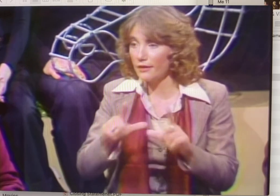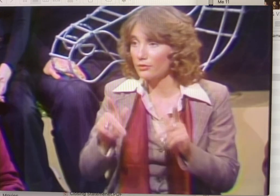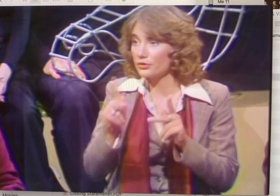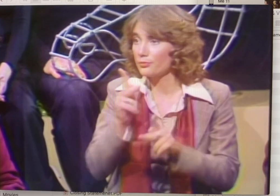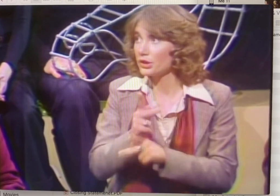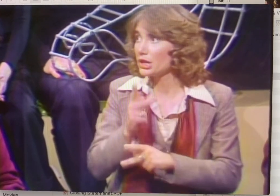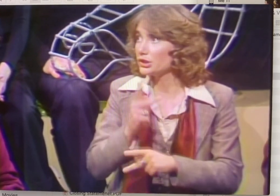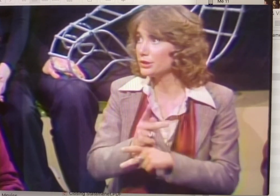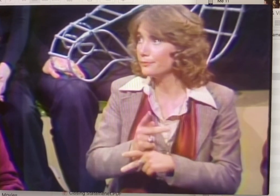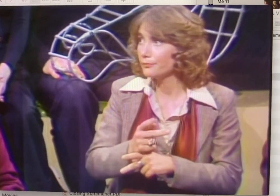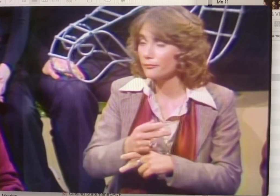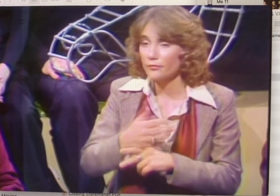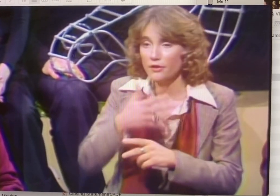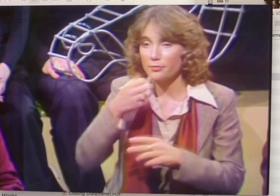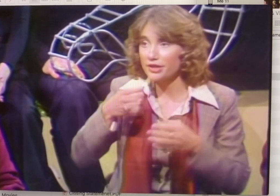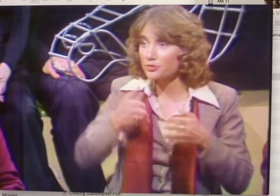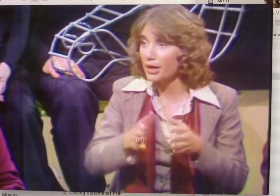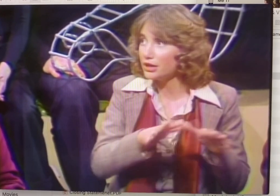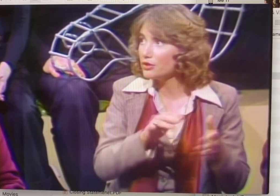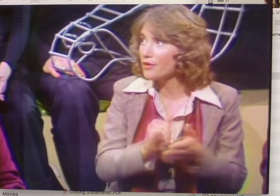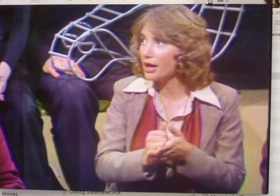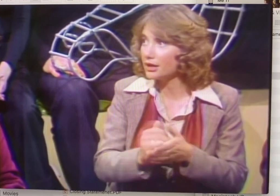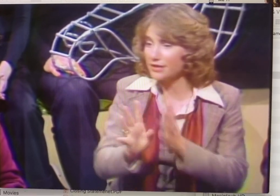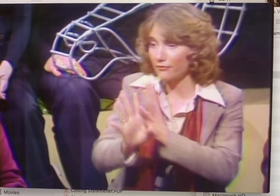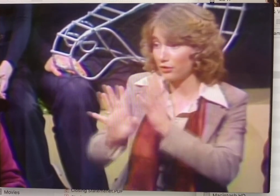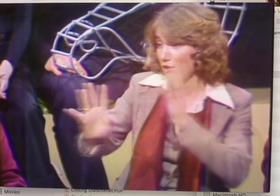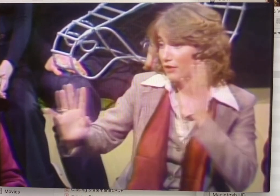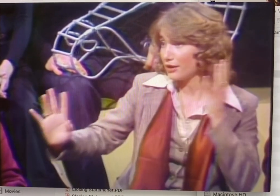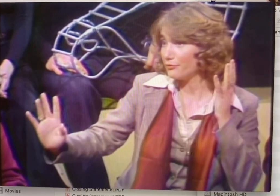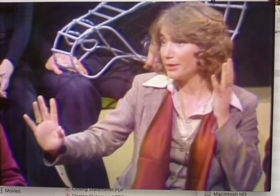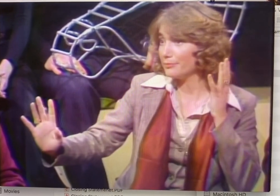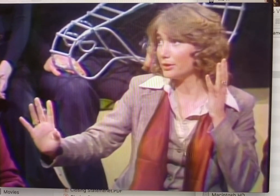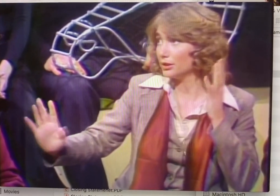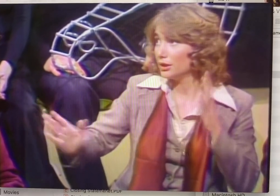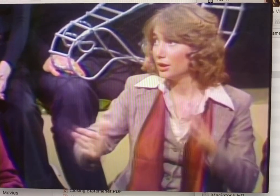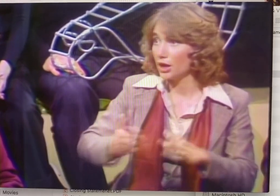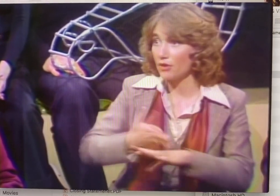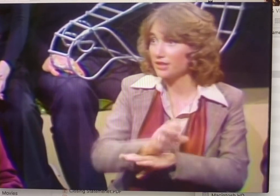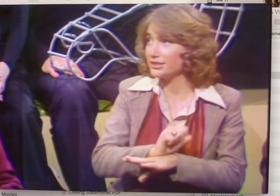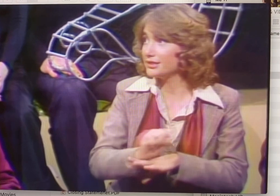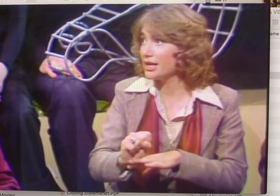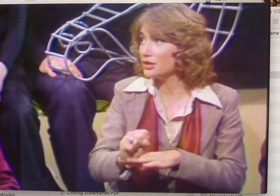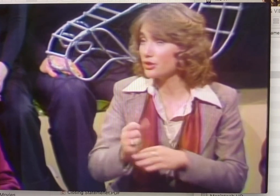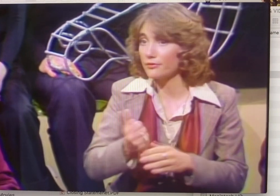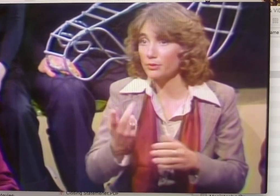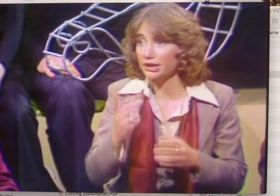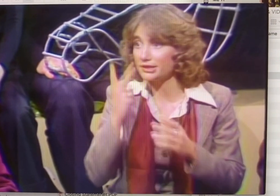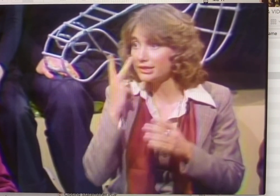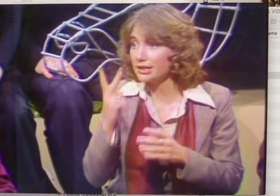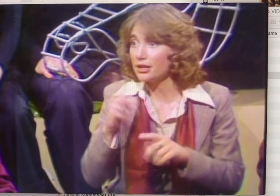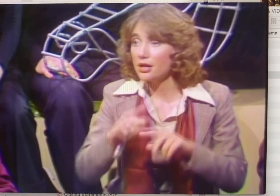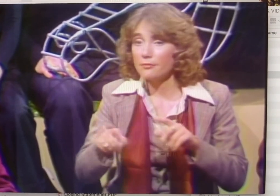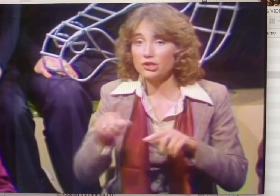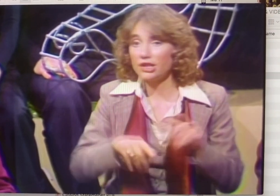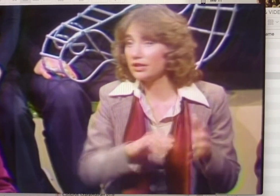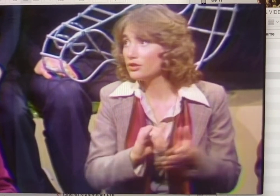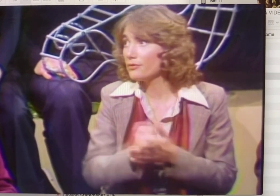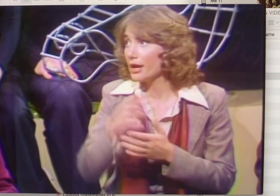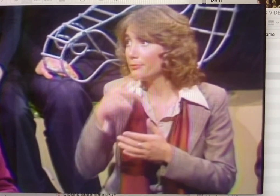language production, the best way to do that is have a long line of people across the stage so everyone can see. But you can't do that